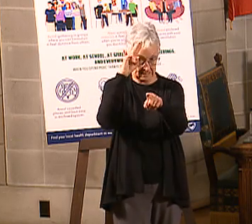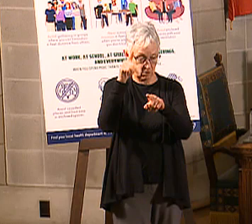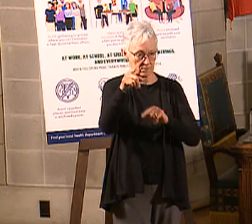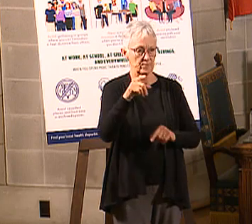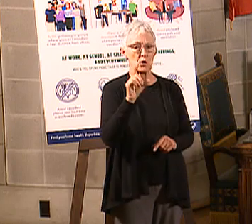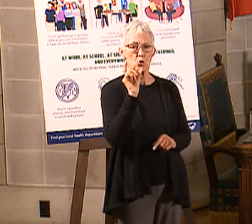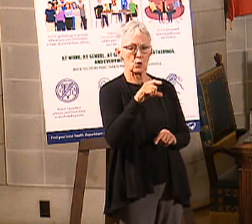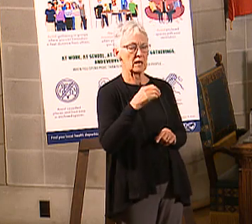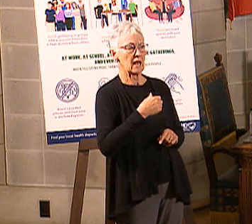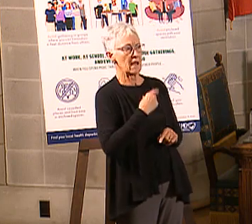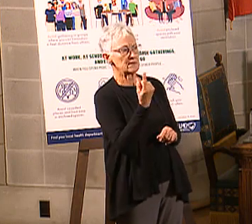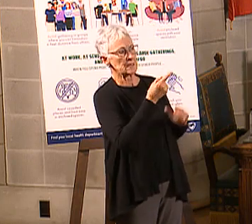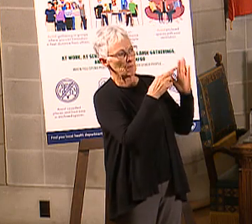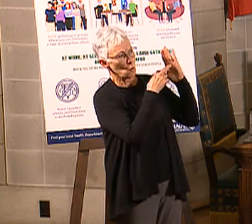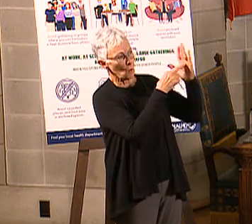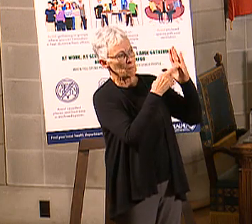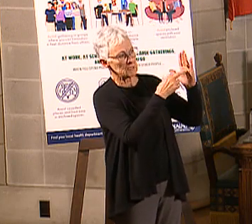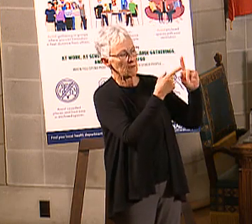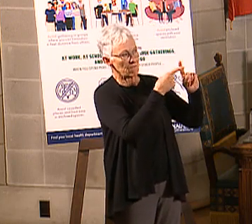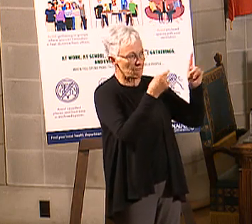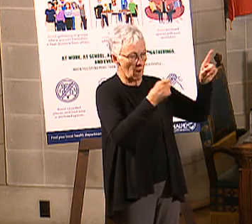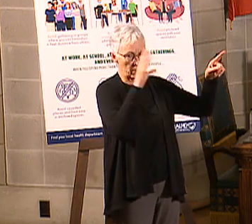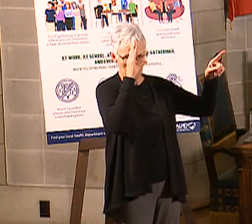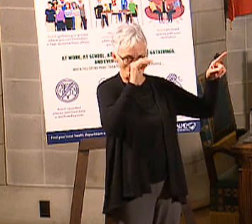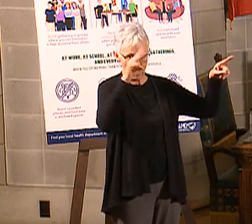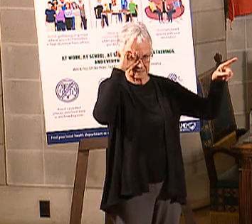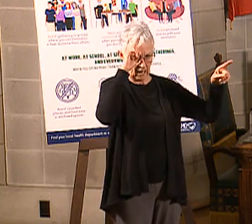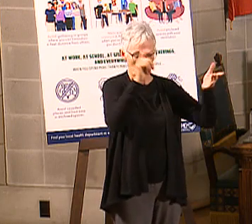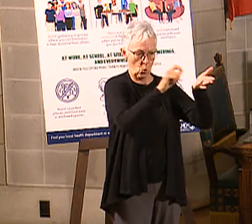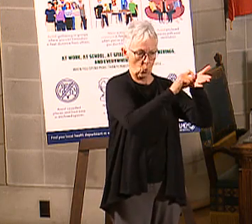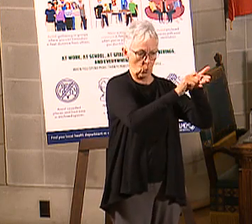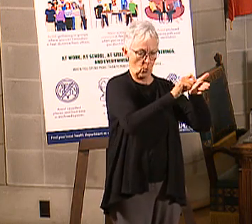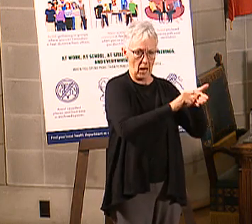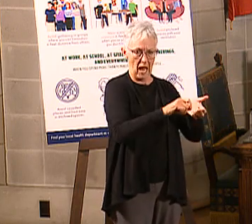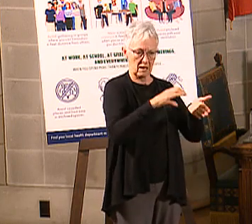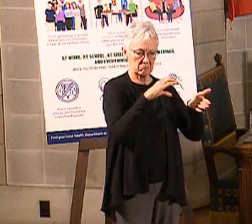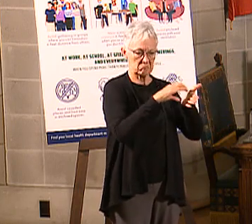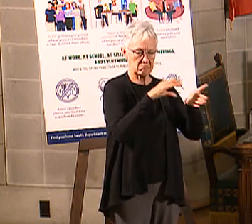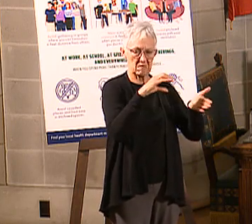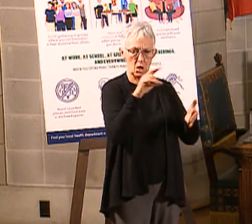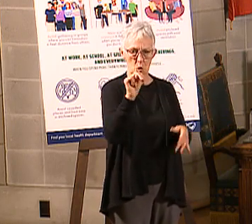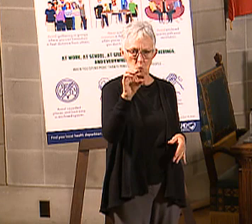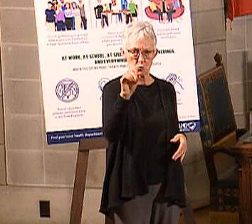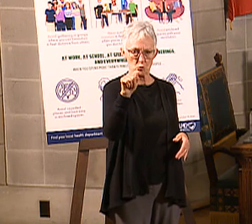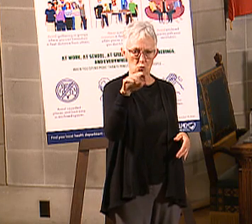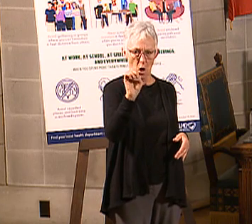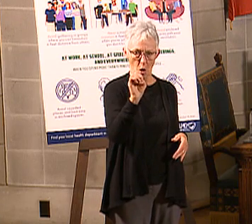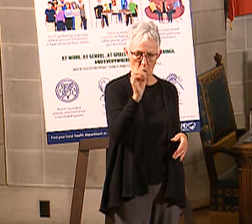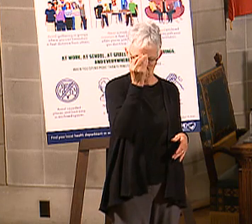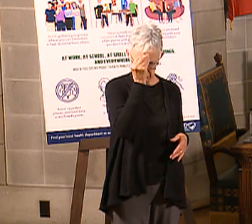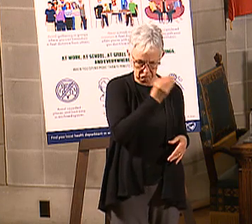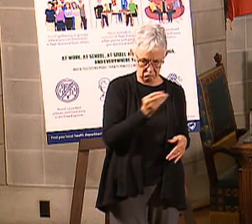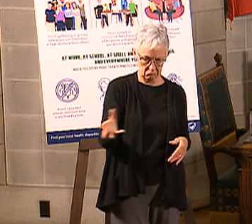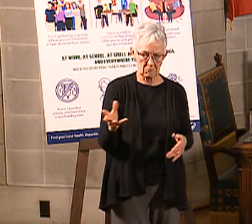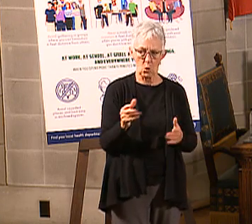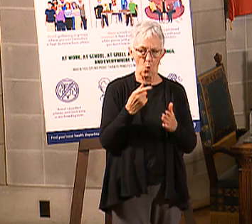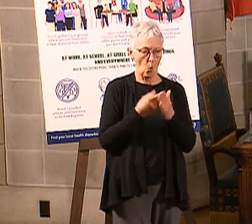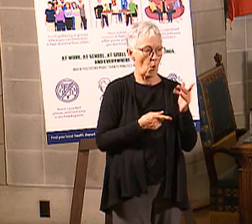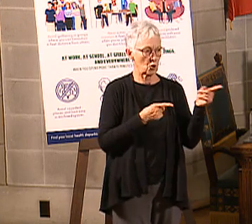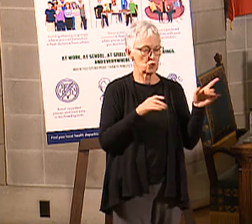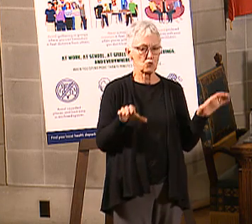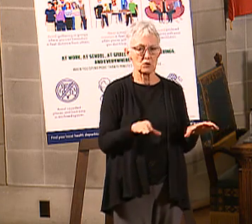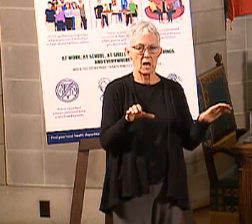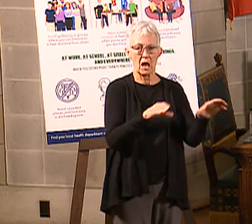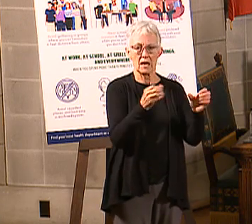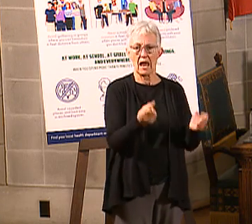of the Boy Scouts write a short note. It doesn't need to be anything elaborate, just letting us know what, what you have done and